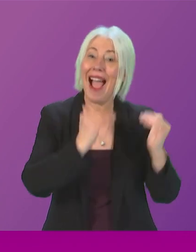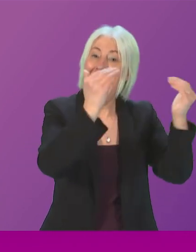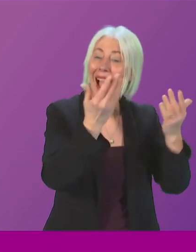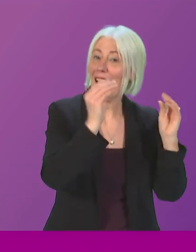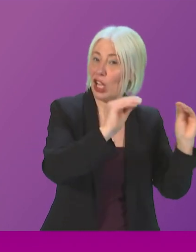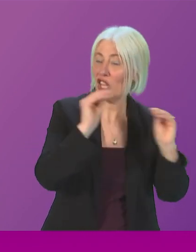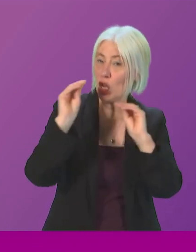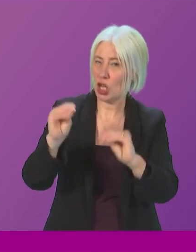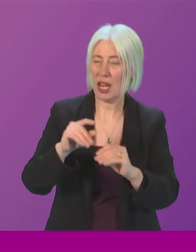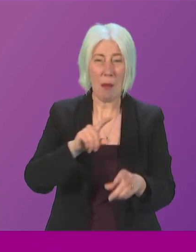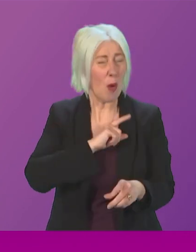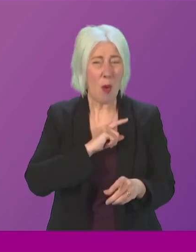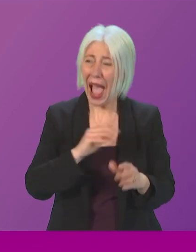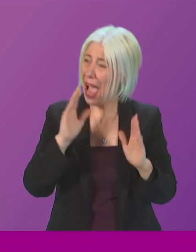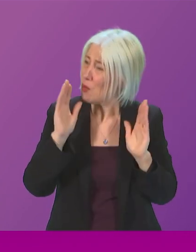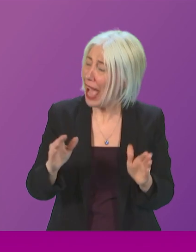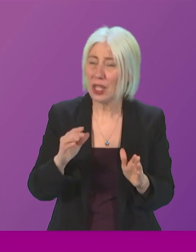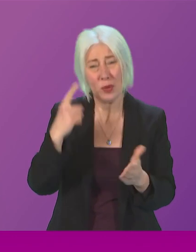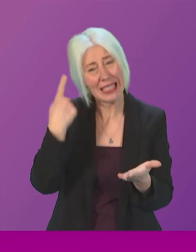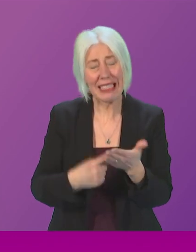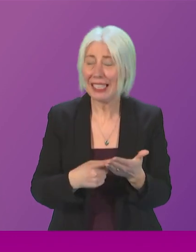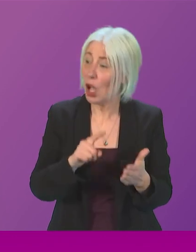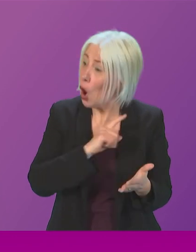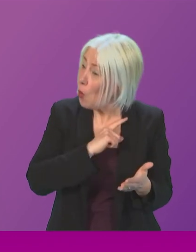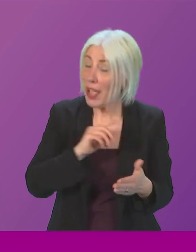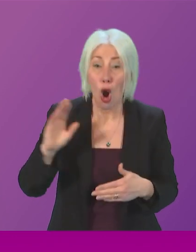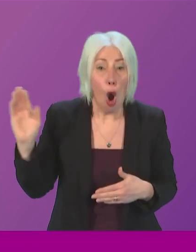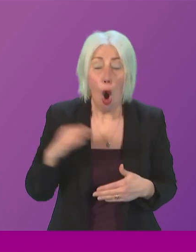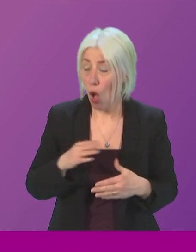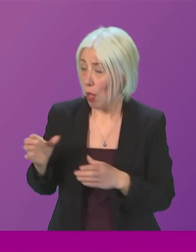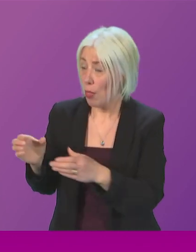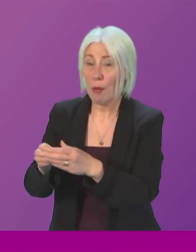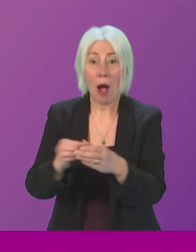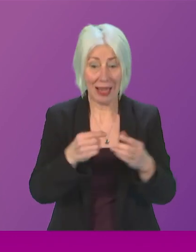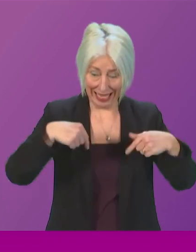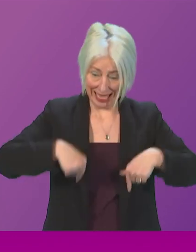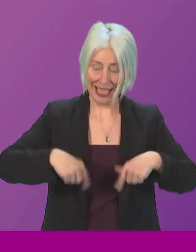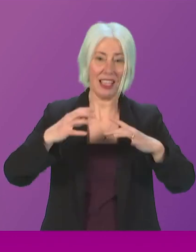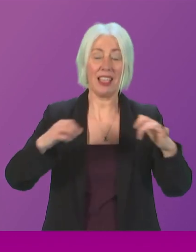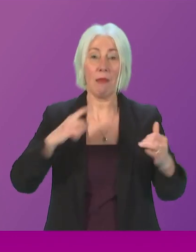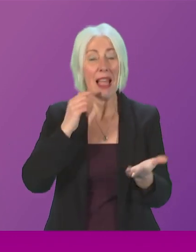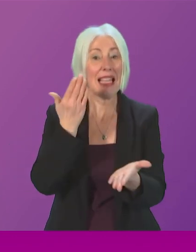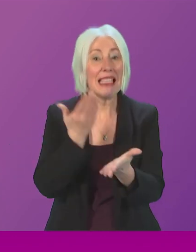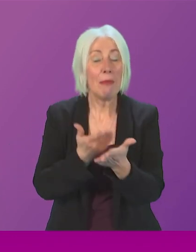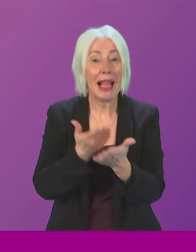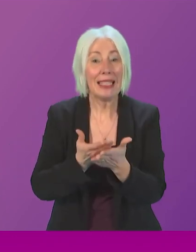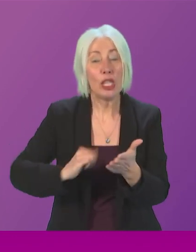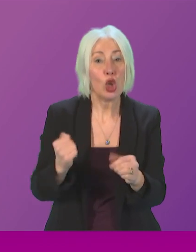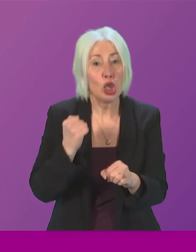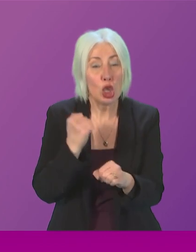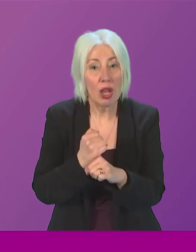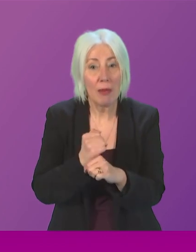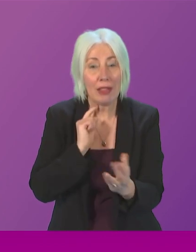did we have to make that saving we had to make it because every single party I think rightly stood here and demanded that the Scottish government